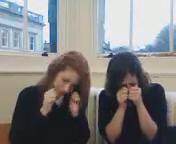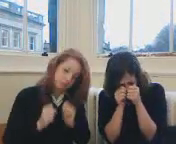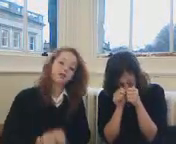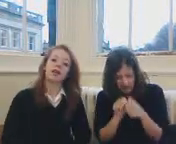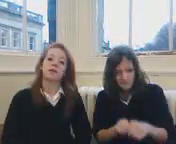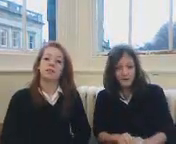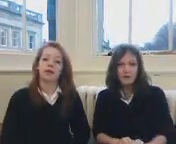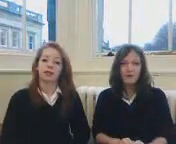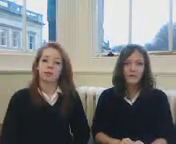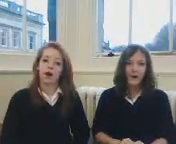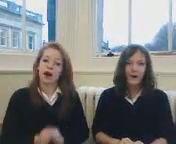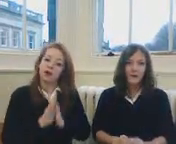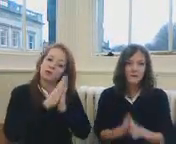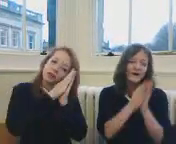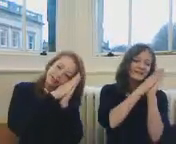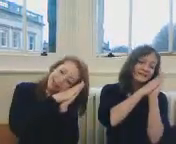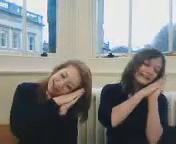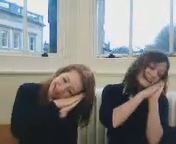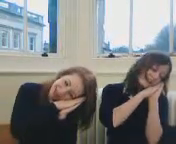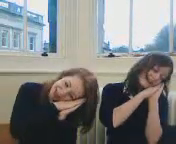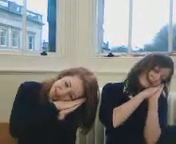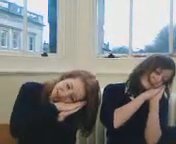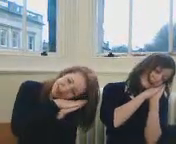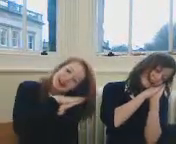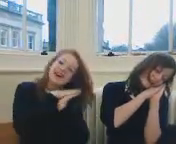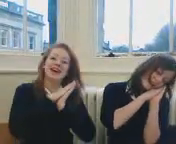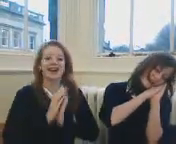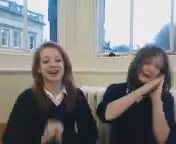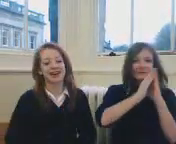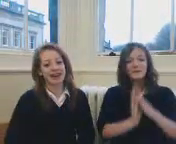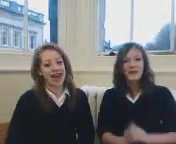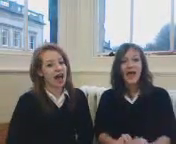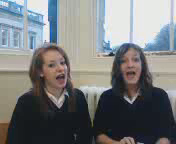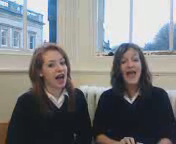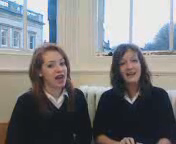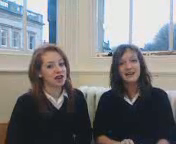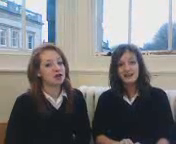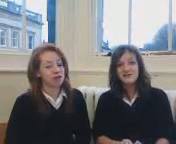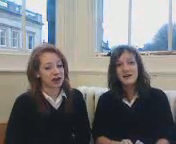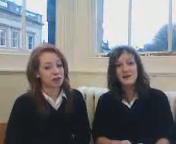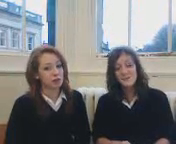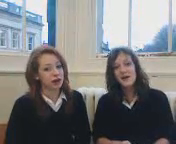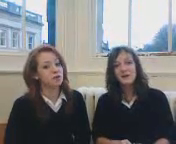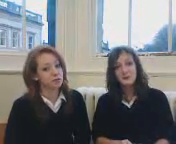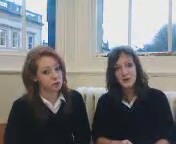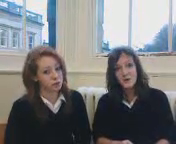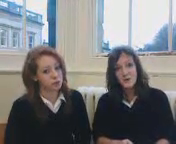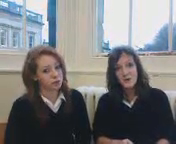what the world must leave me, what things will do.